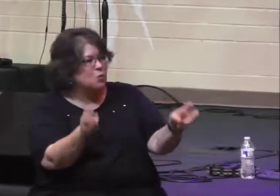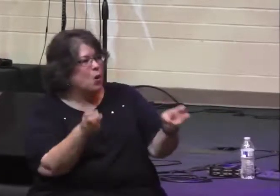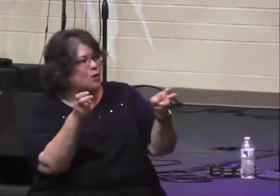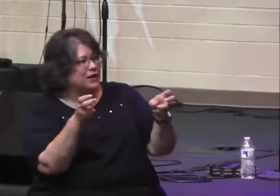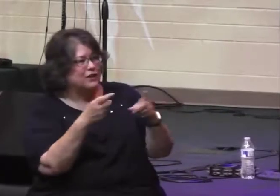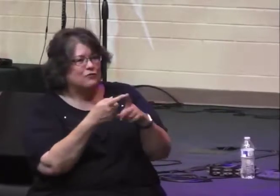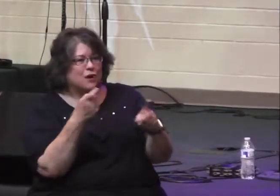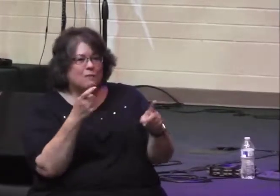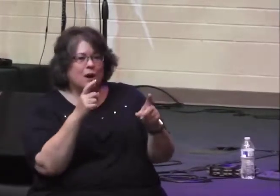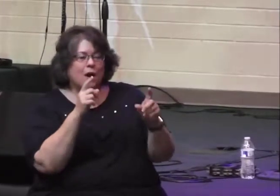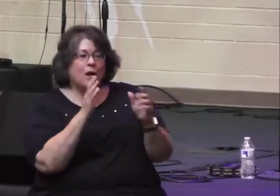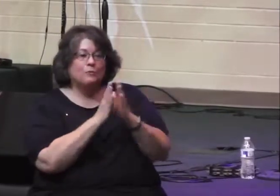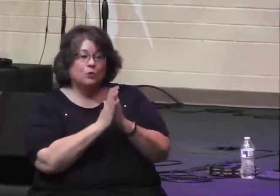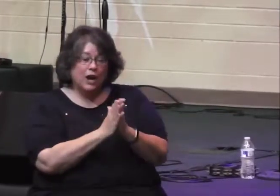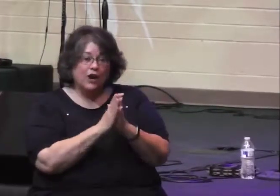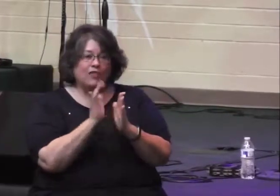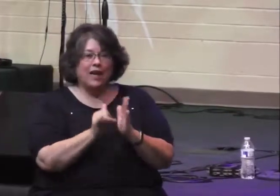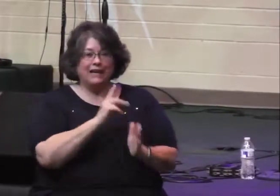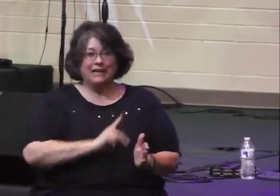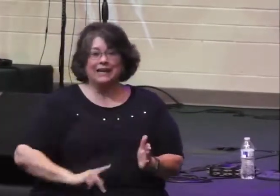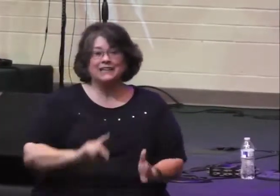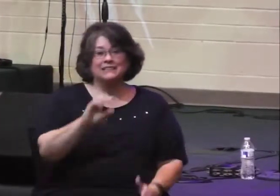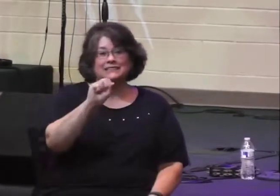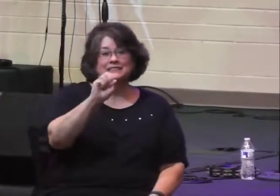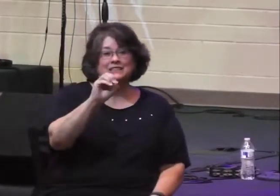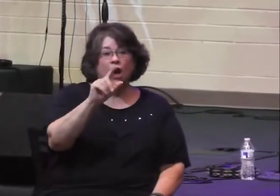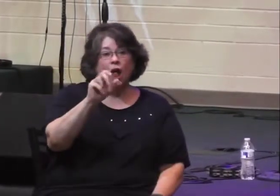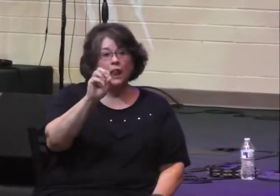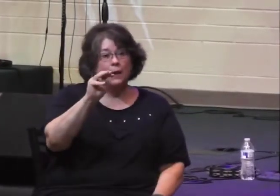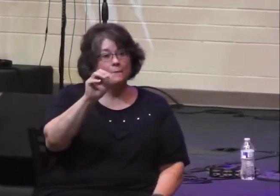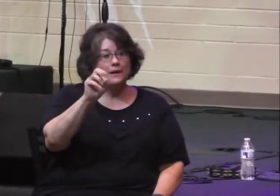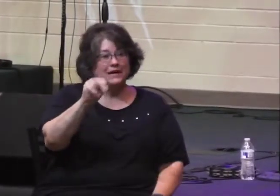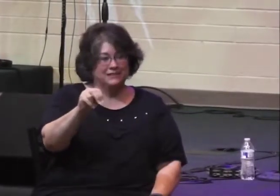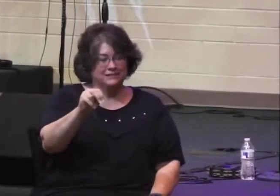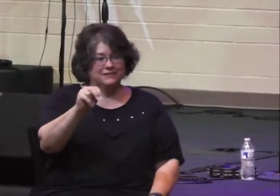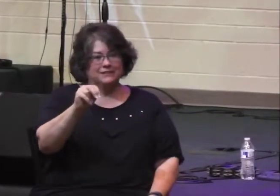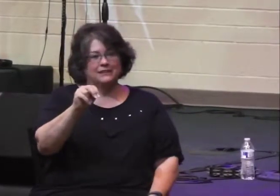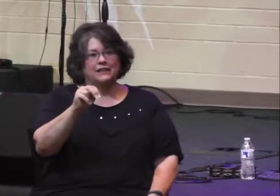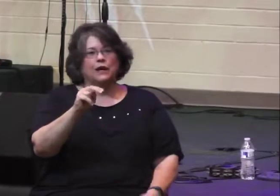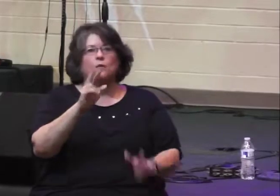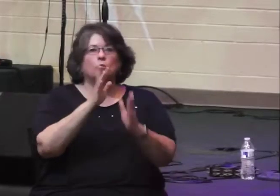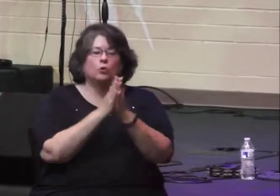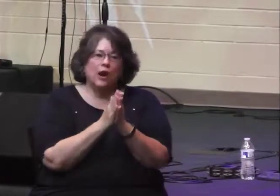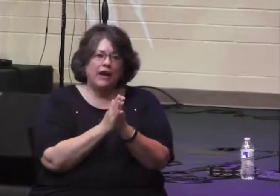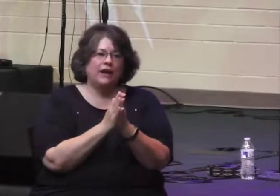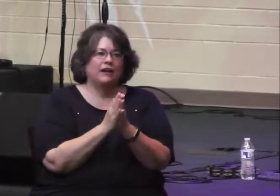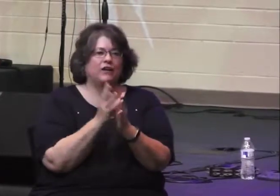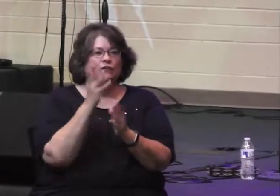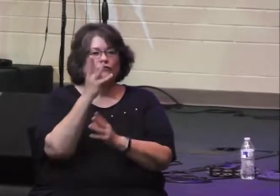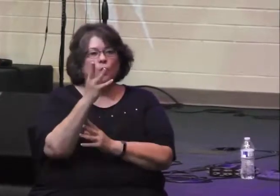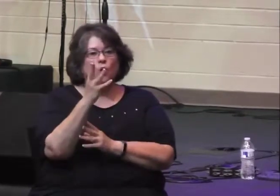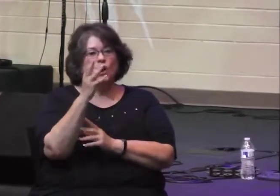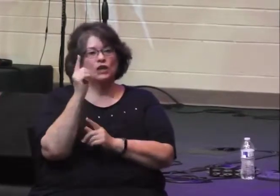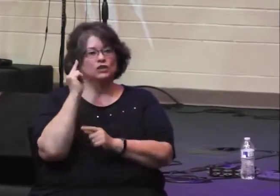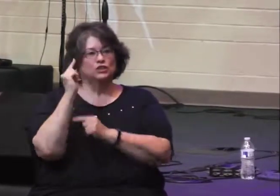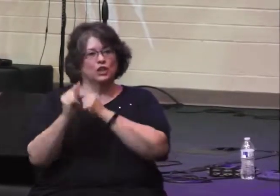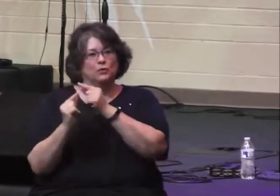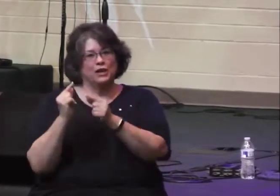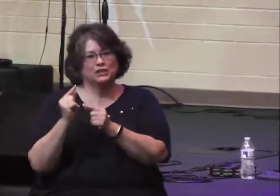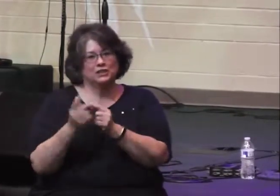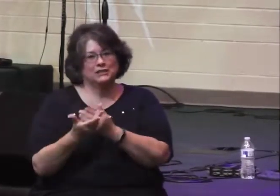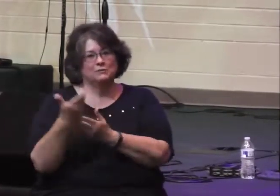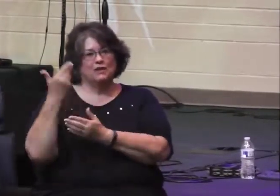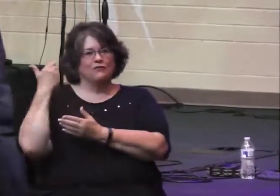essentially quoting from a prayer that was offered by King Solomon four generations earlier on